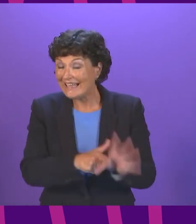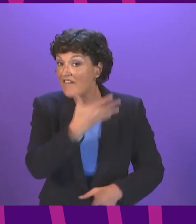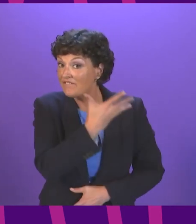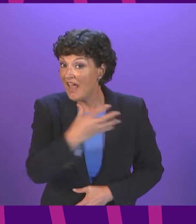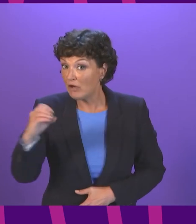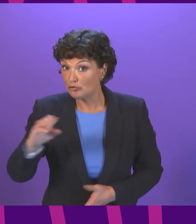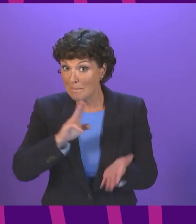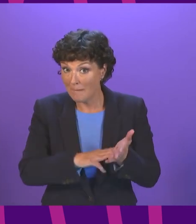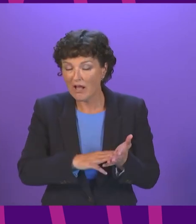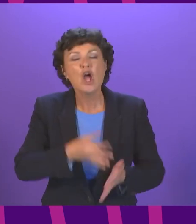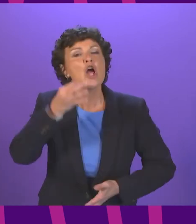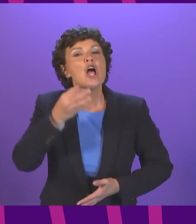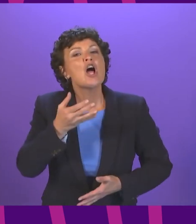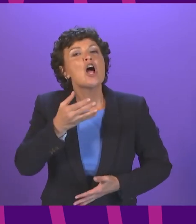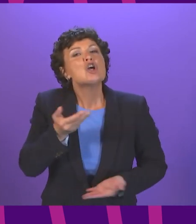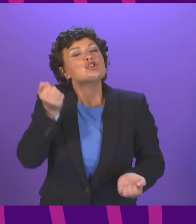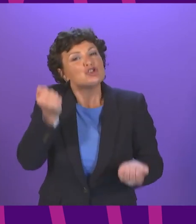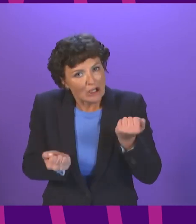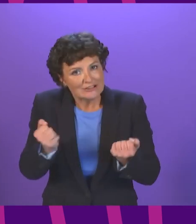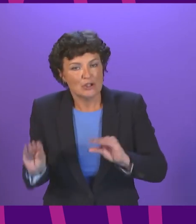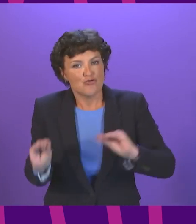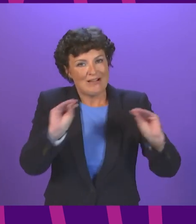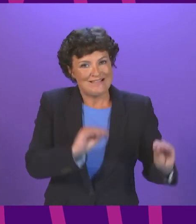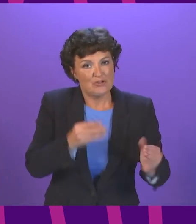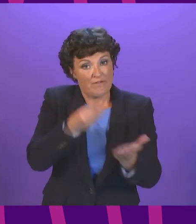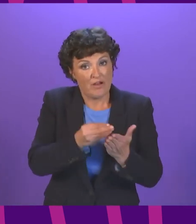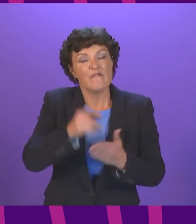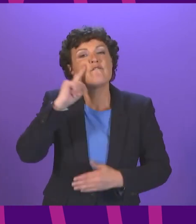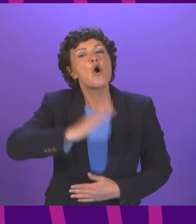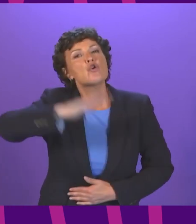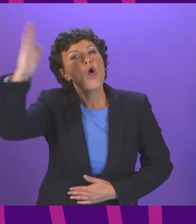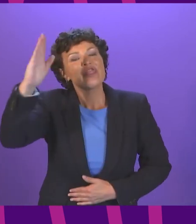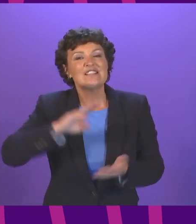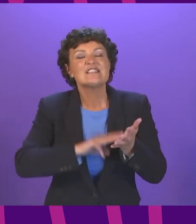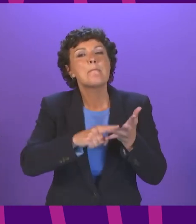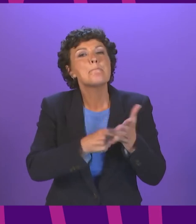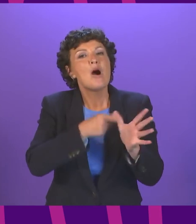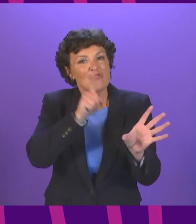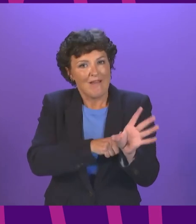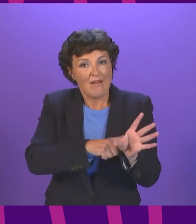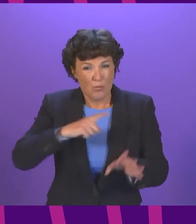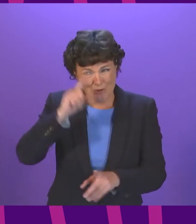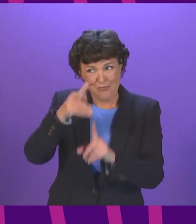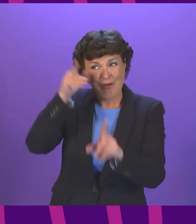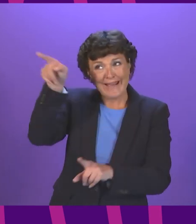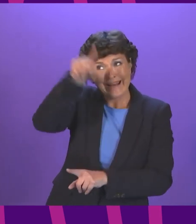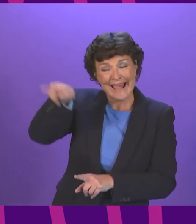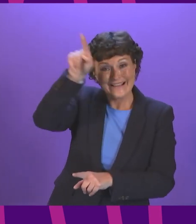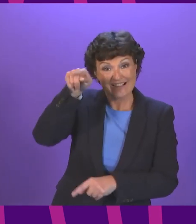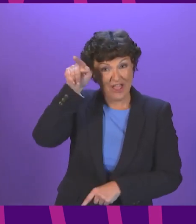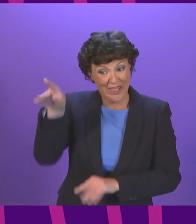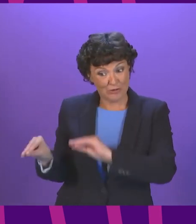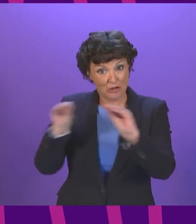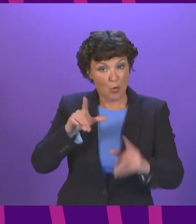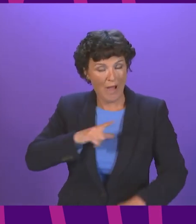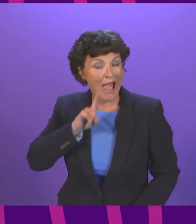Just Transition Fund for the North East and Moray recognising the particular challenges for the region of the transition from oil and